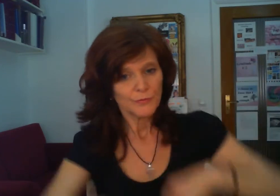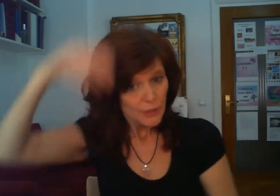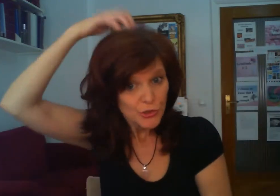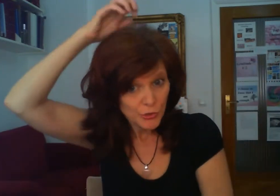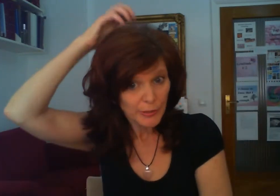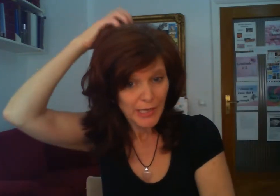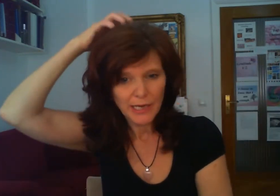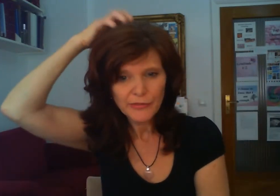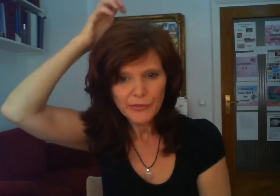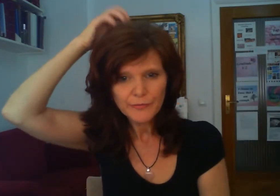during my life